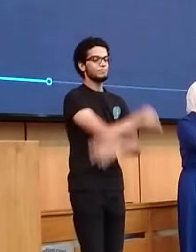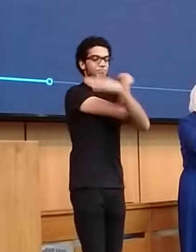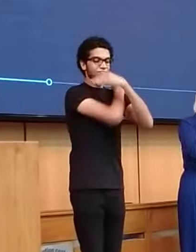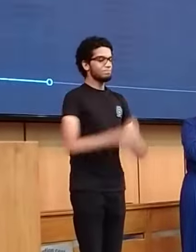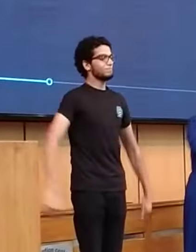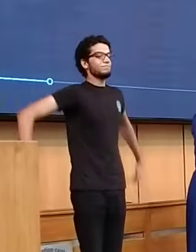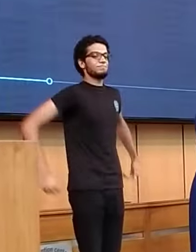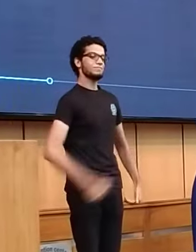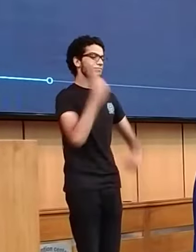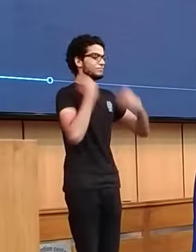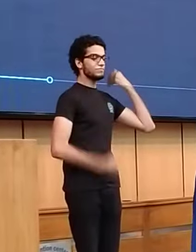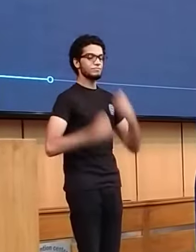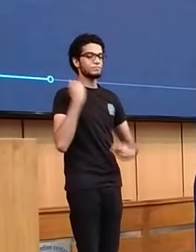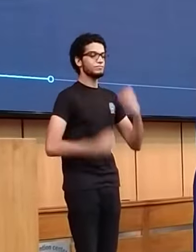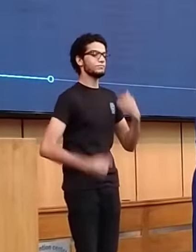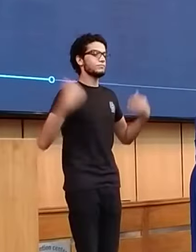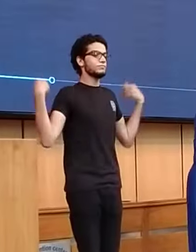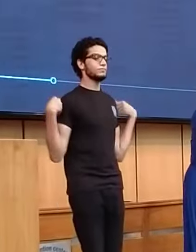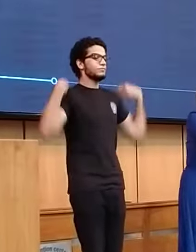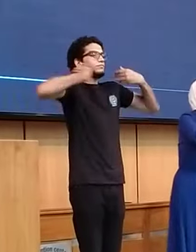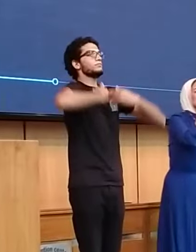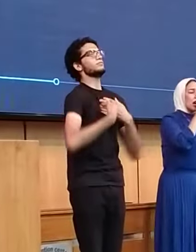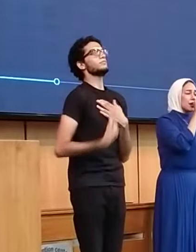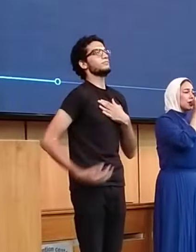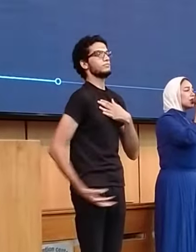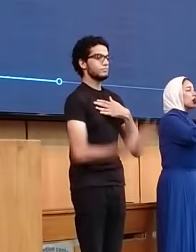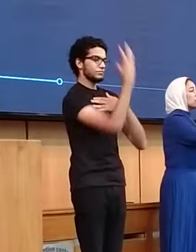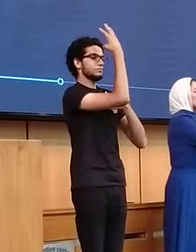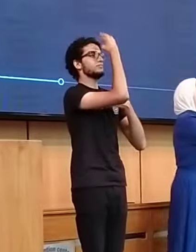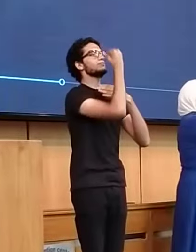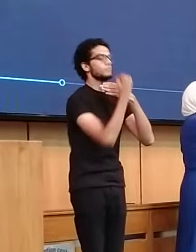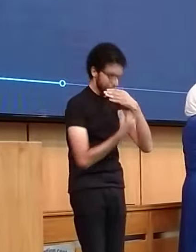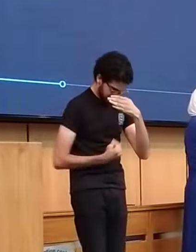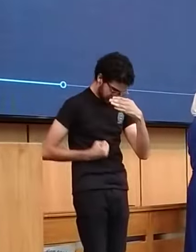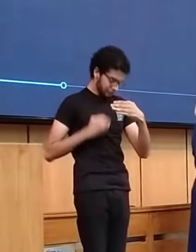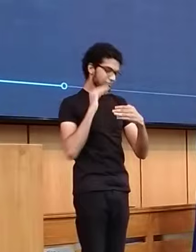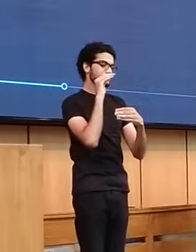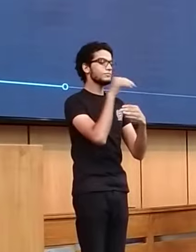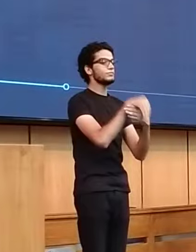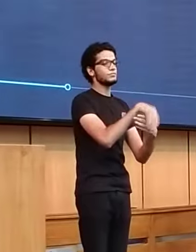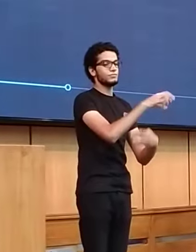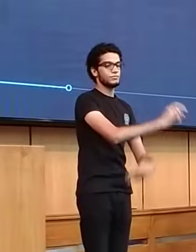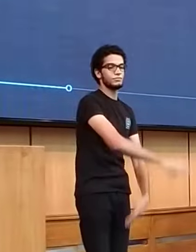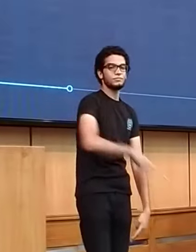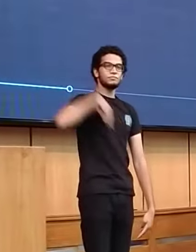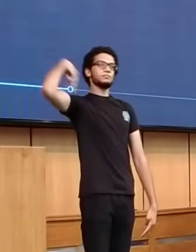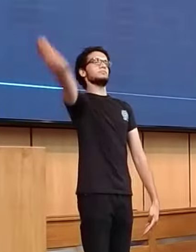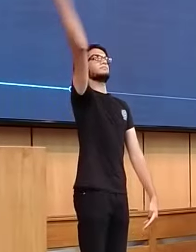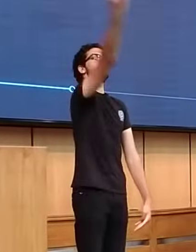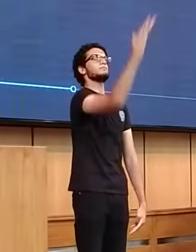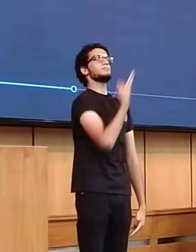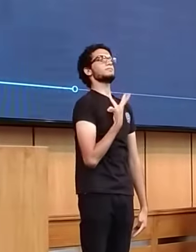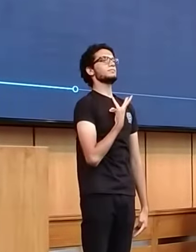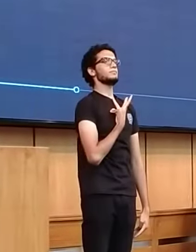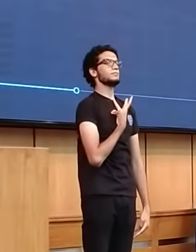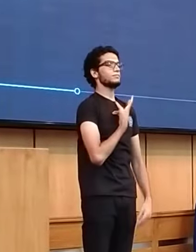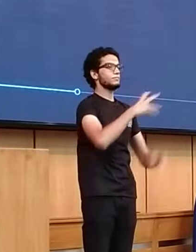Let's go fight, I'm telling you, leave tonight Do it when we